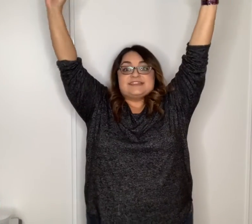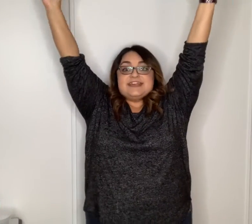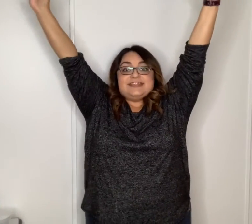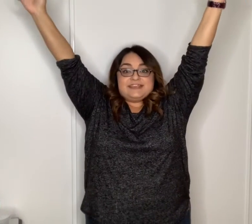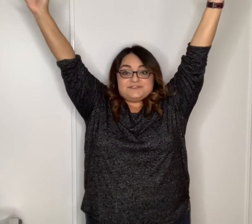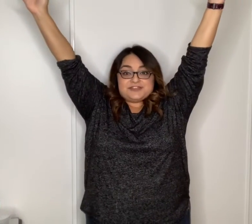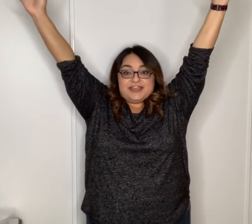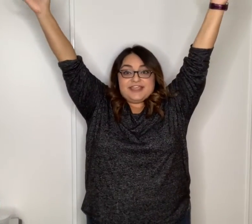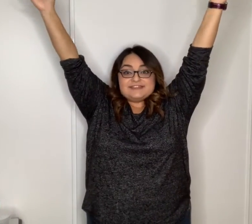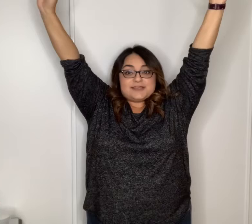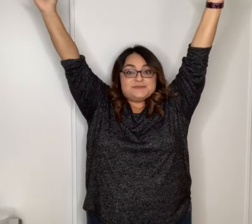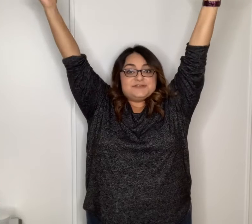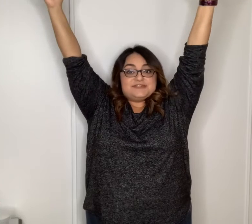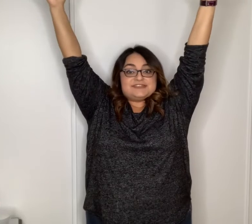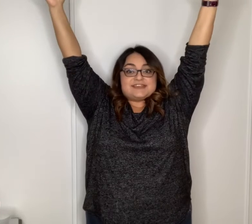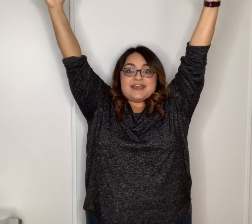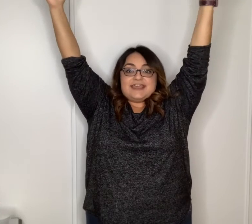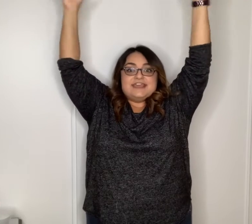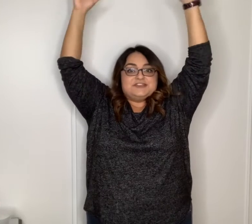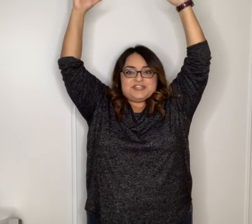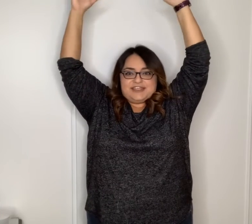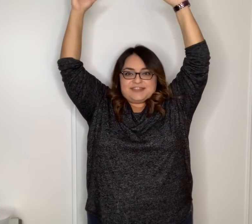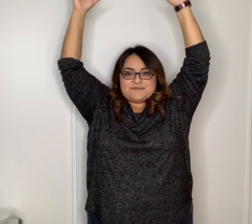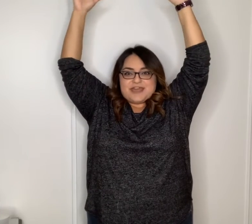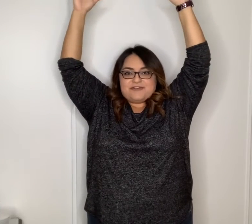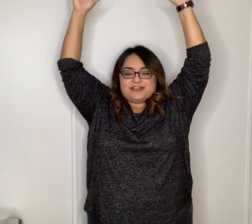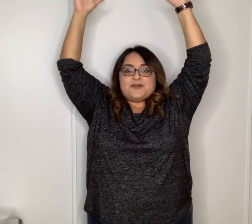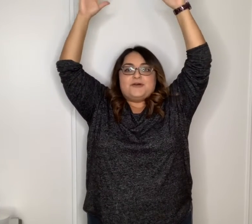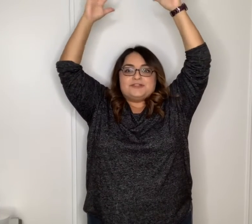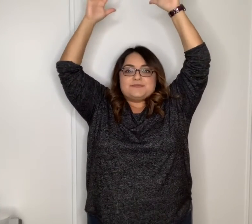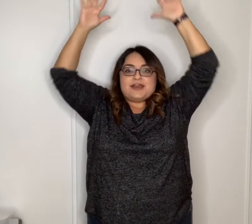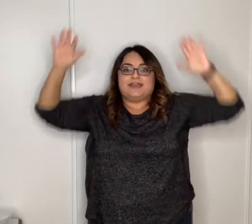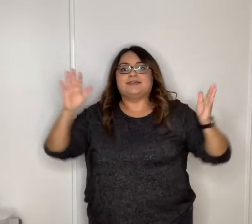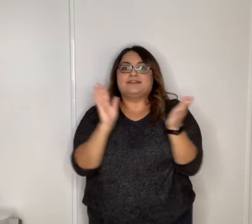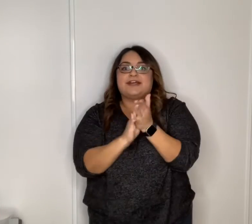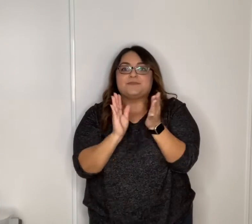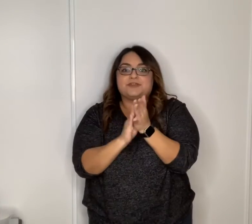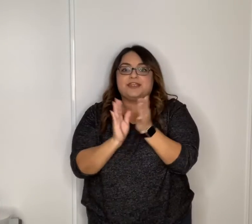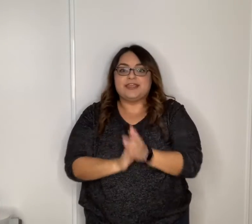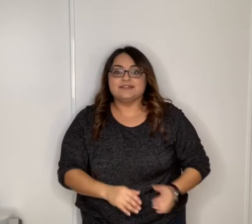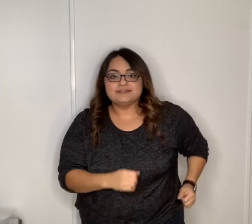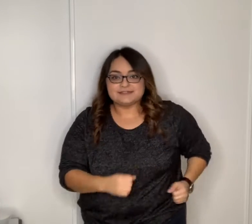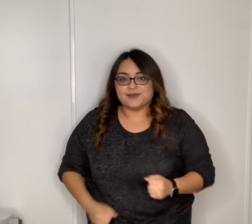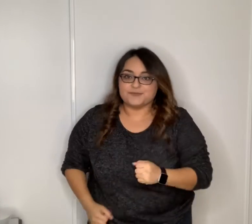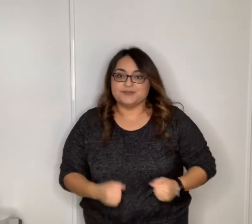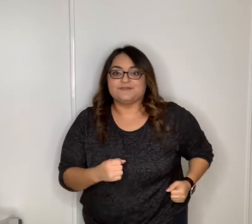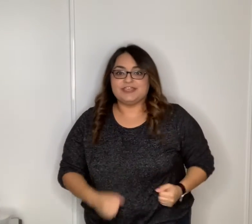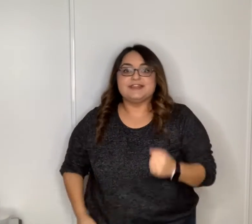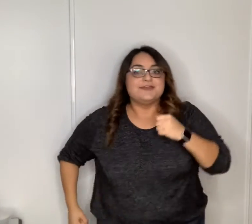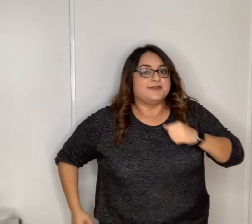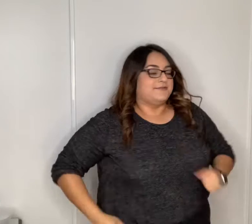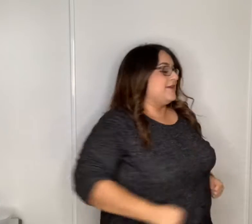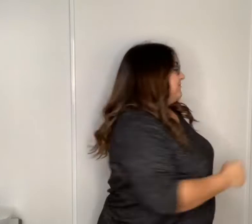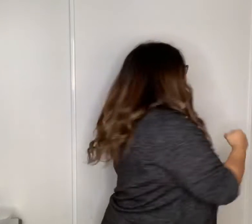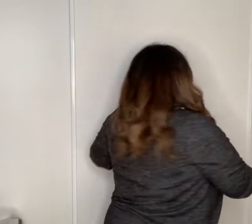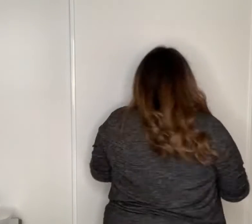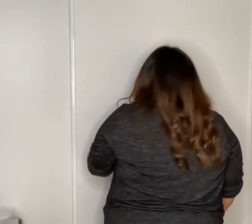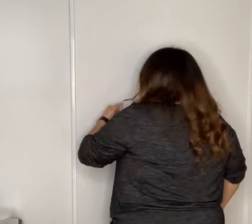lift your hands up to the sky shake them out and hold them high clap your hands stomp your feet round we go and